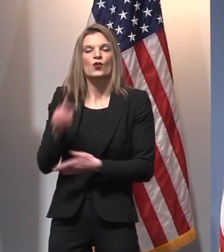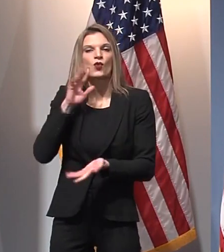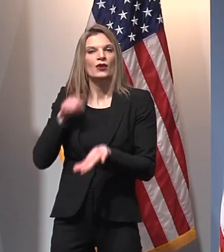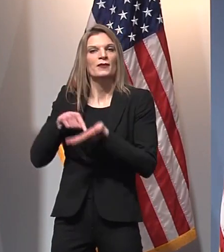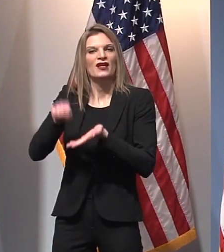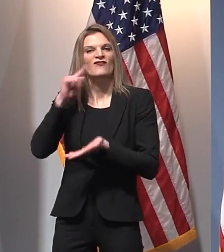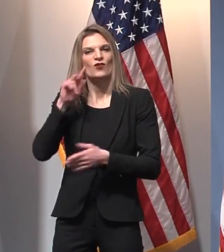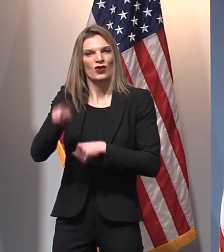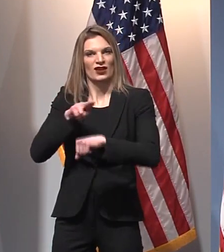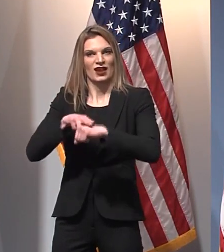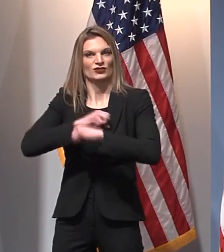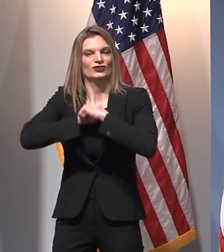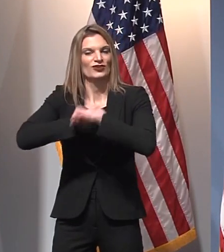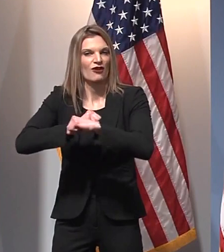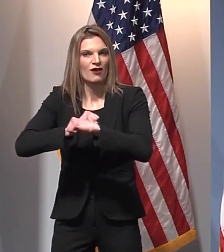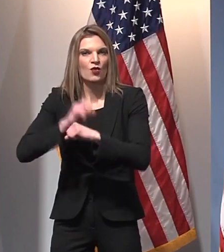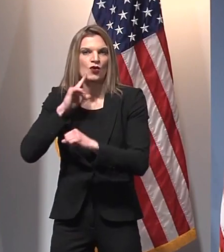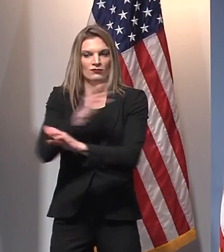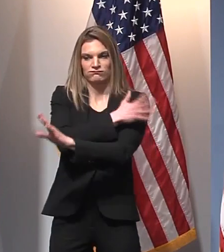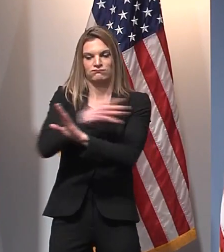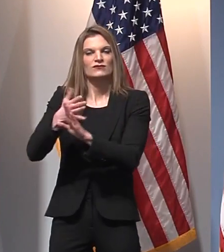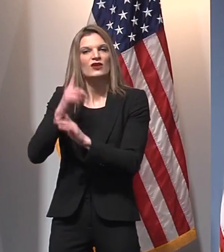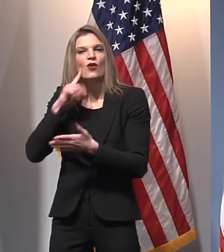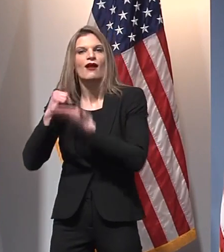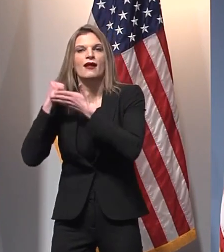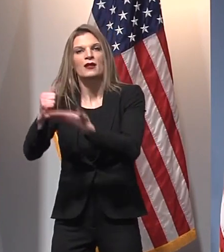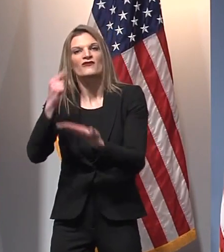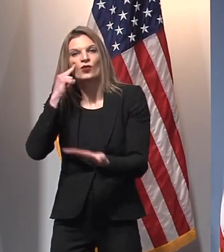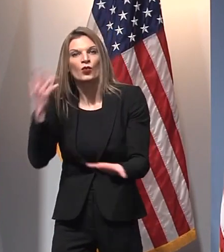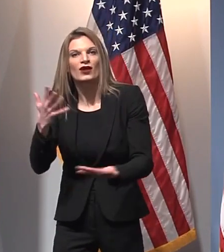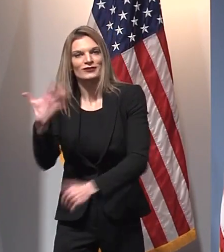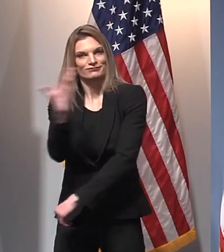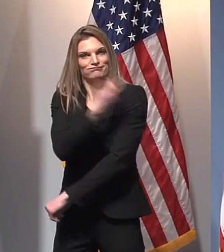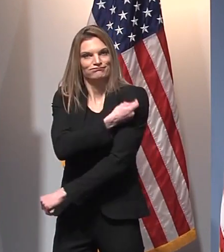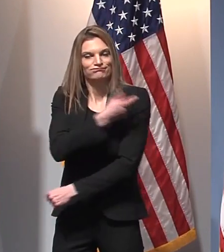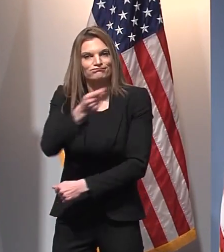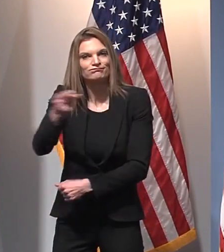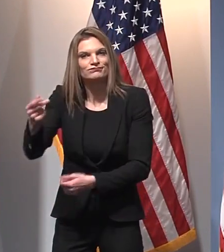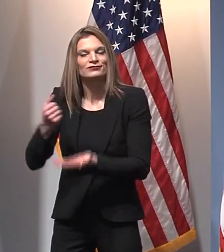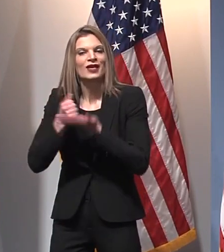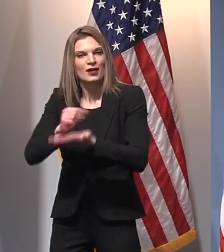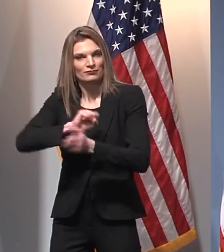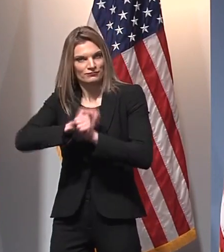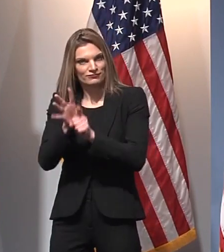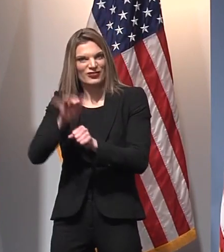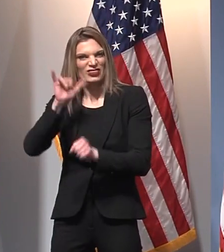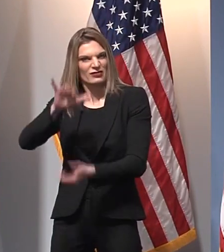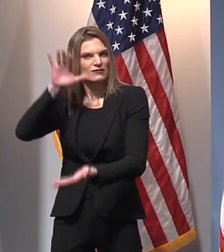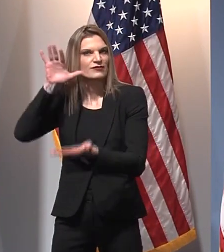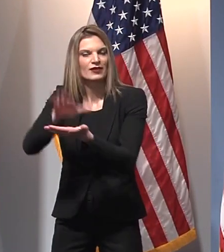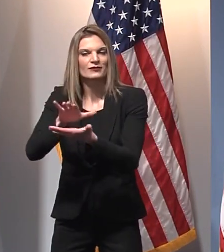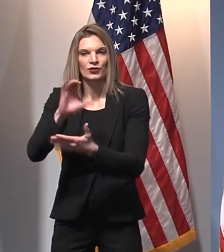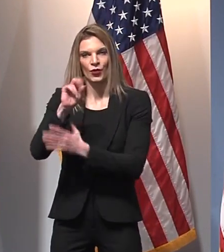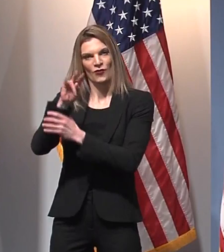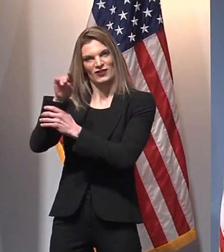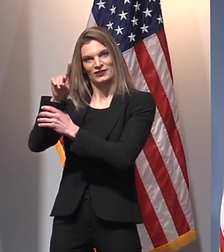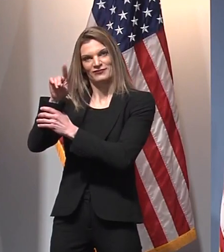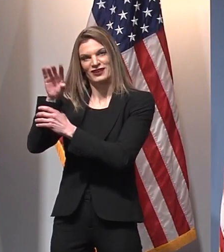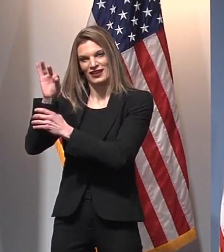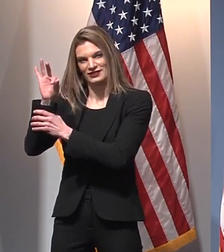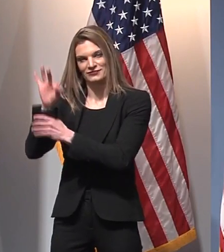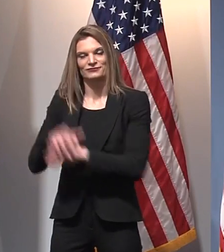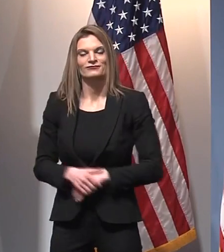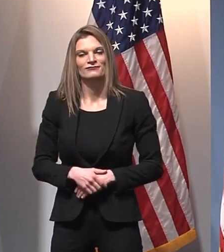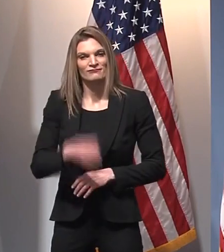Michigan National Guard to assist in our COVID-19 relief efforts. The men and women of the Guard have been